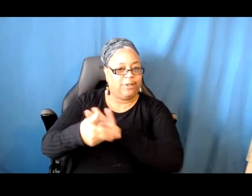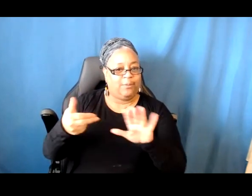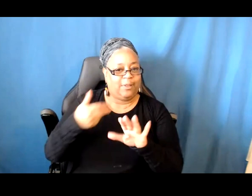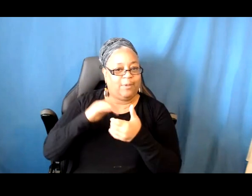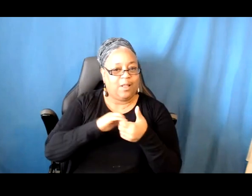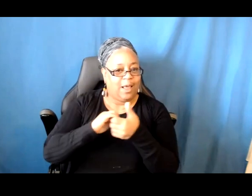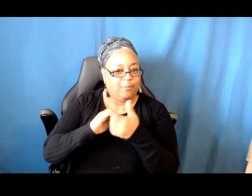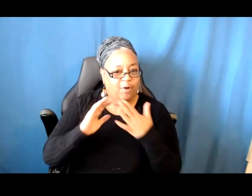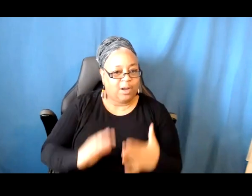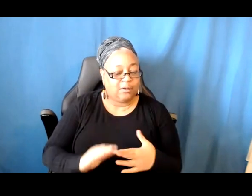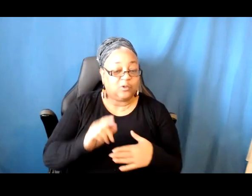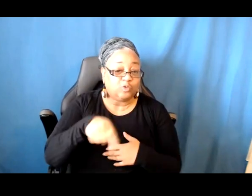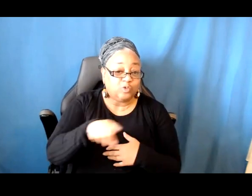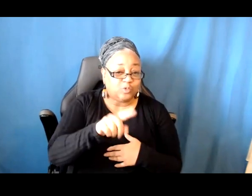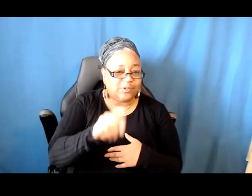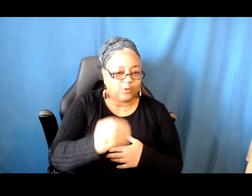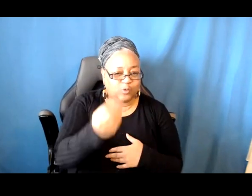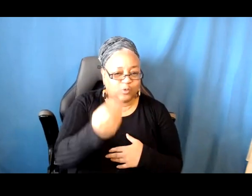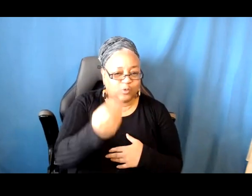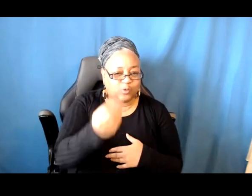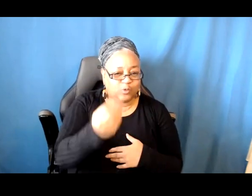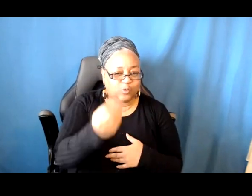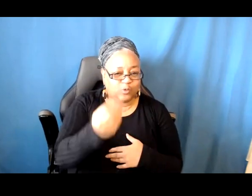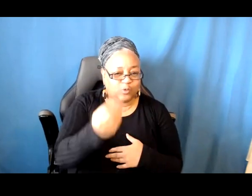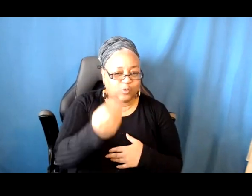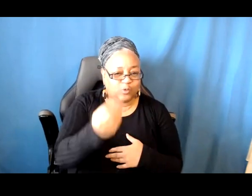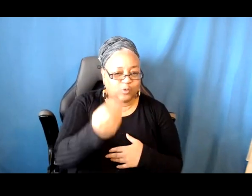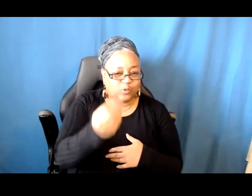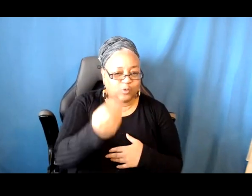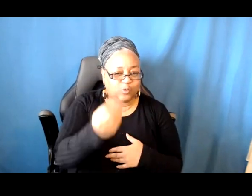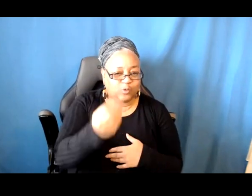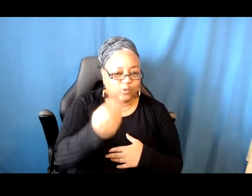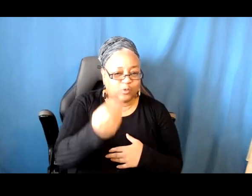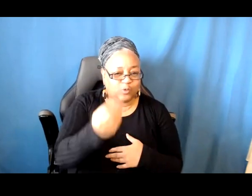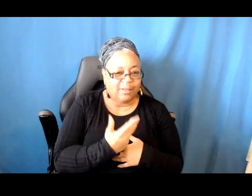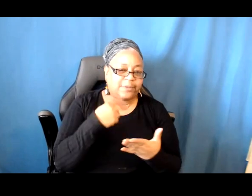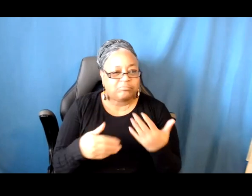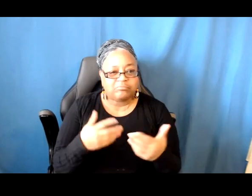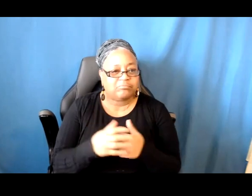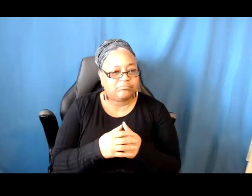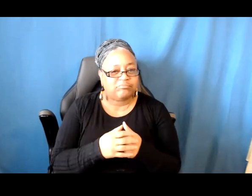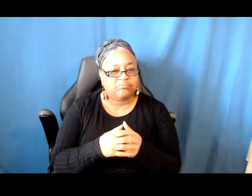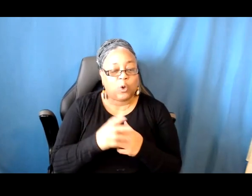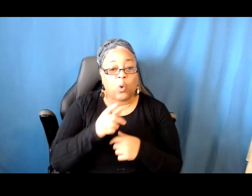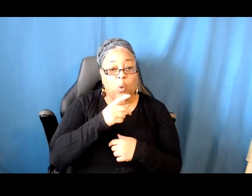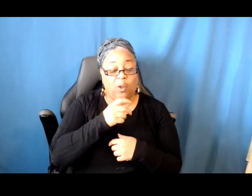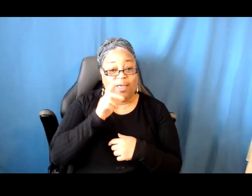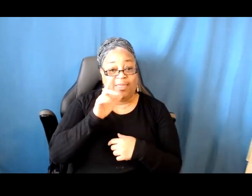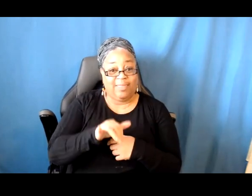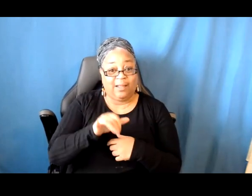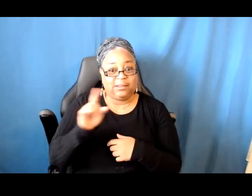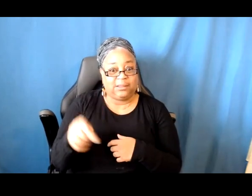to you to tell us if a dancer, choreographer, is someone who is a co-owner of your project, though they cannot be